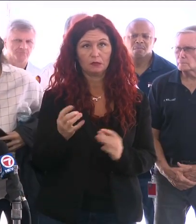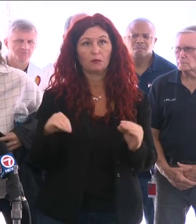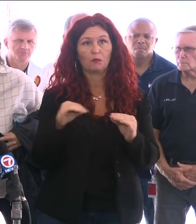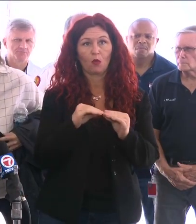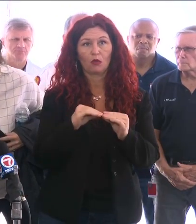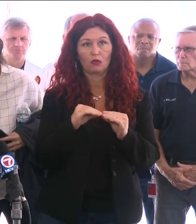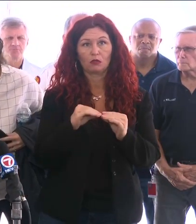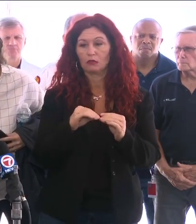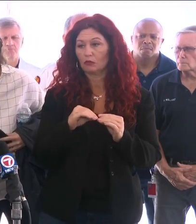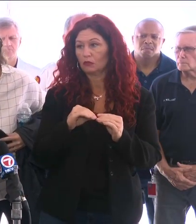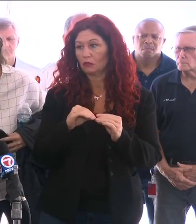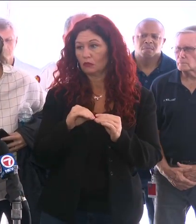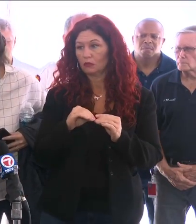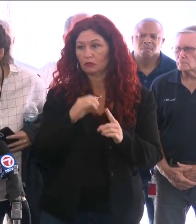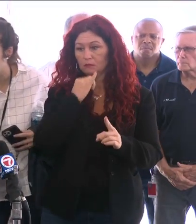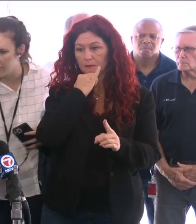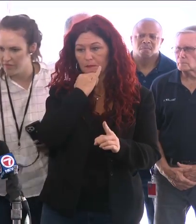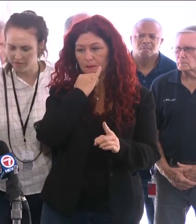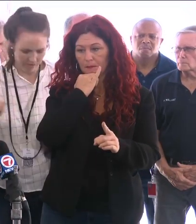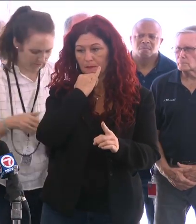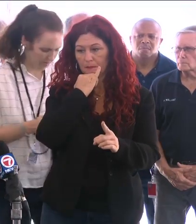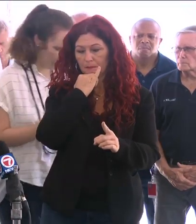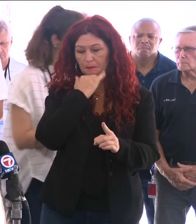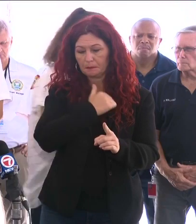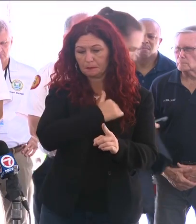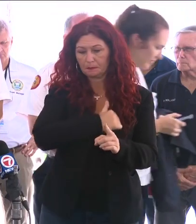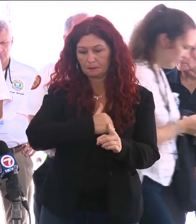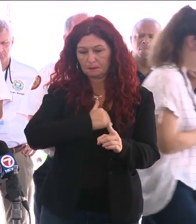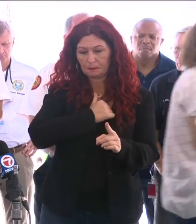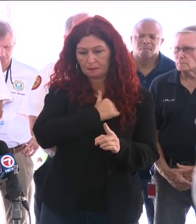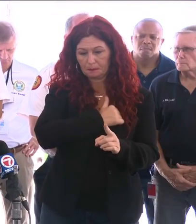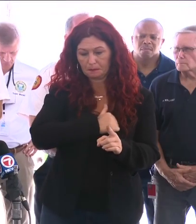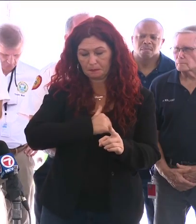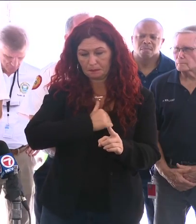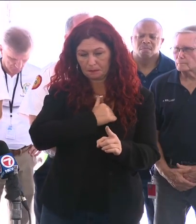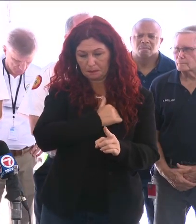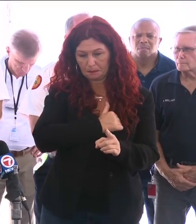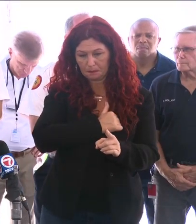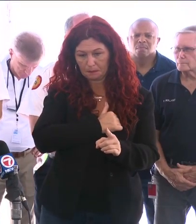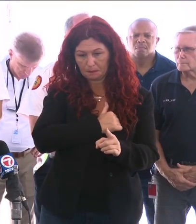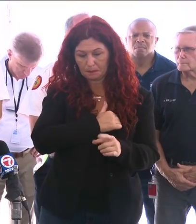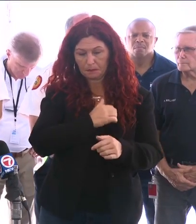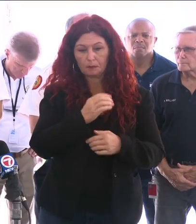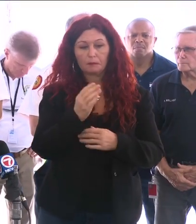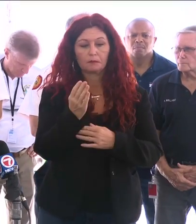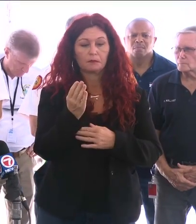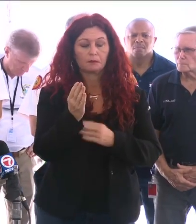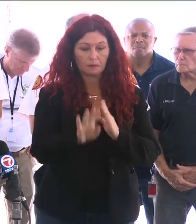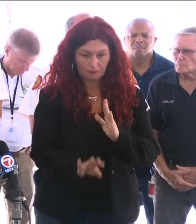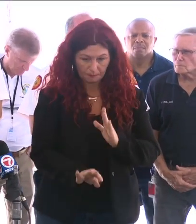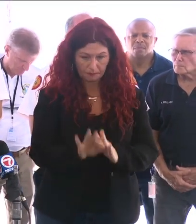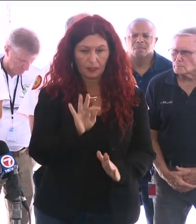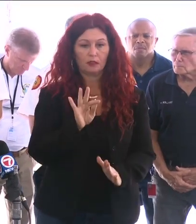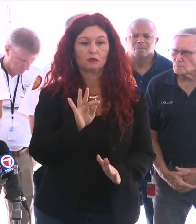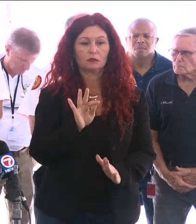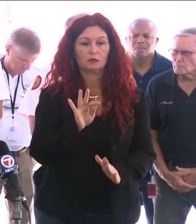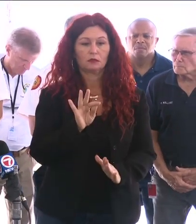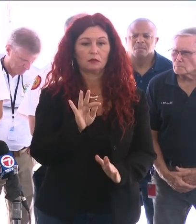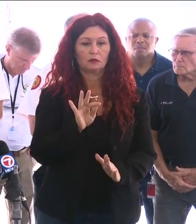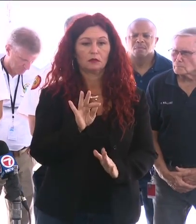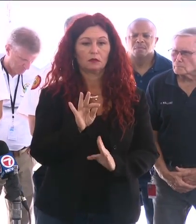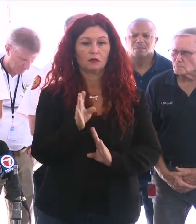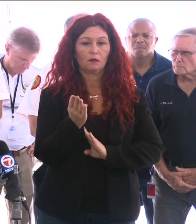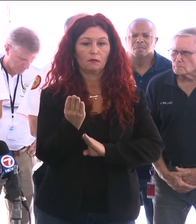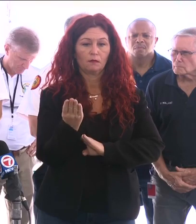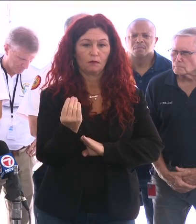number is an additional 14. Excuse me. I stand corrected. We have now uncovered an